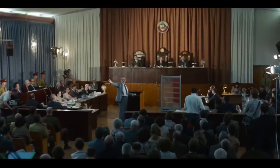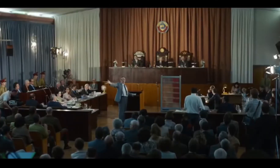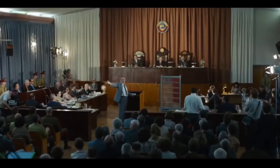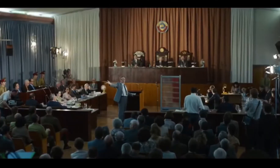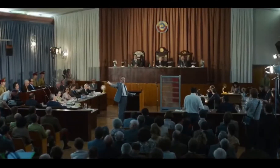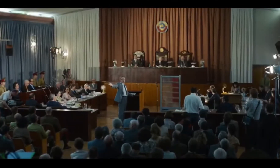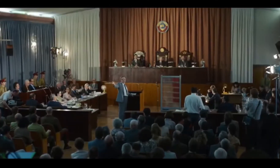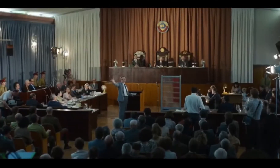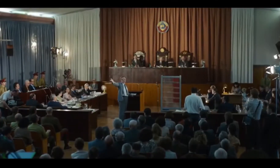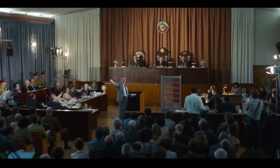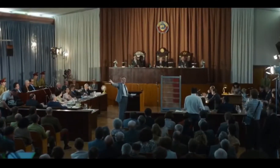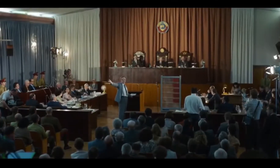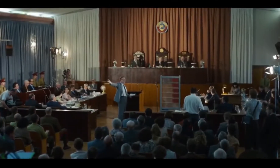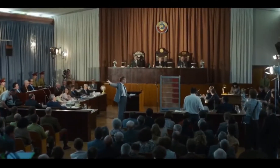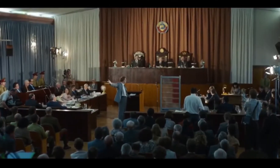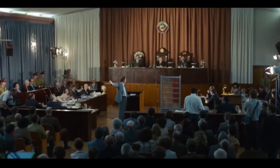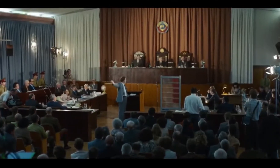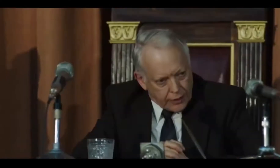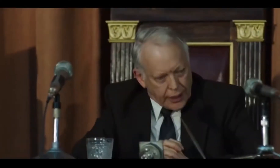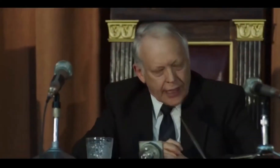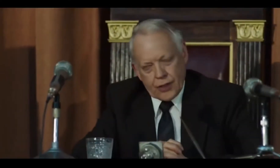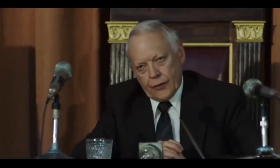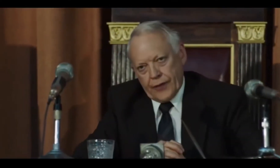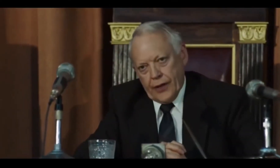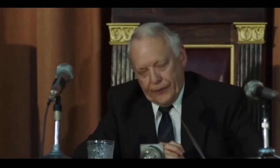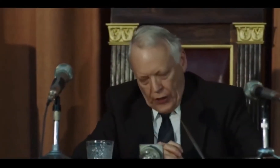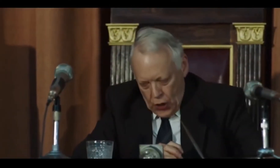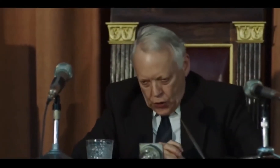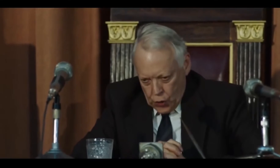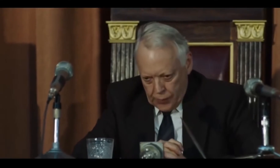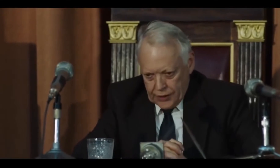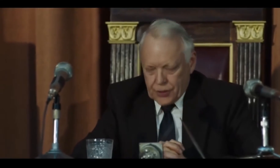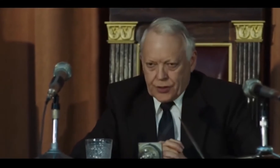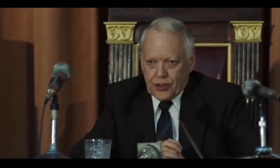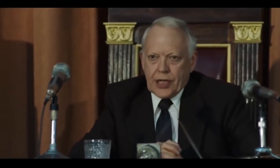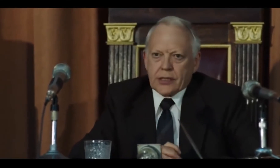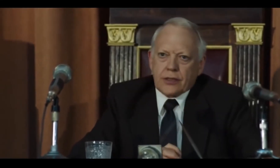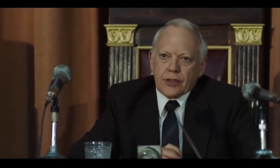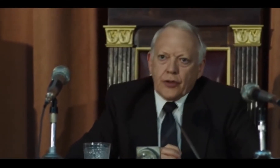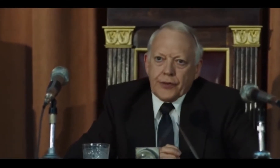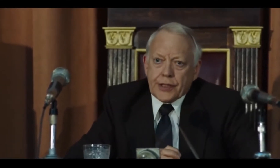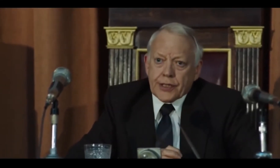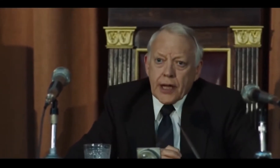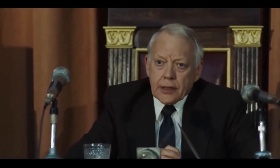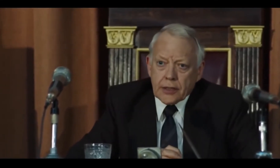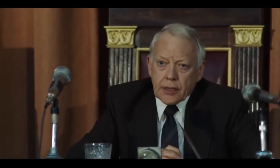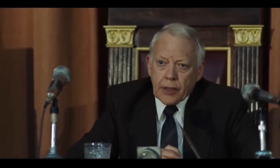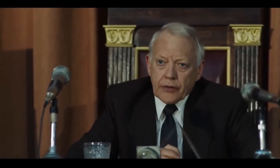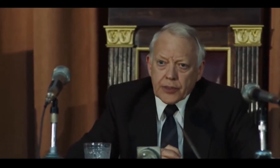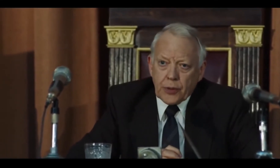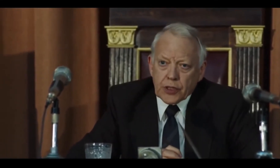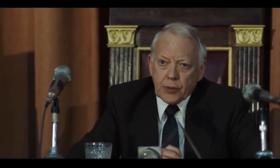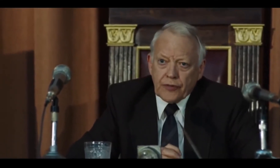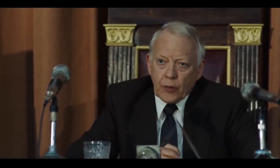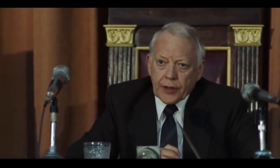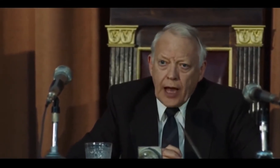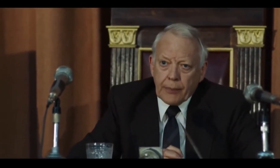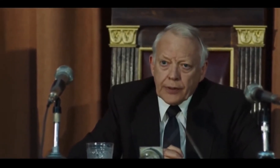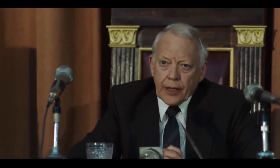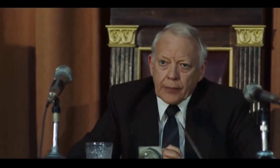kilometers away, at Chernobyl. Mr. Legasov, if you mean to suggest the Soviet state is somehow responsible for what happened, then